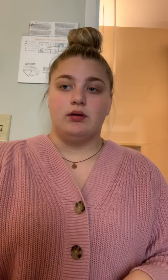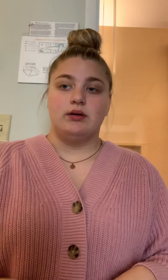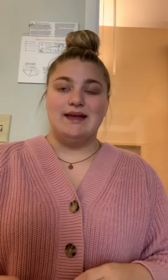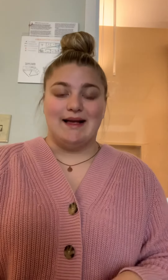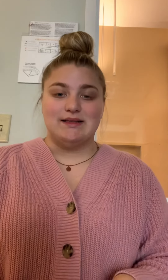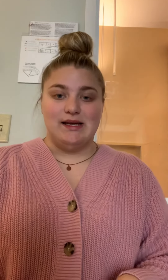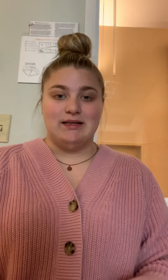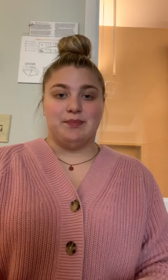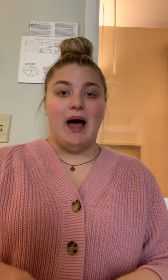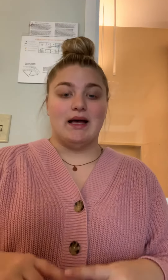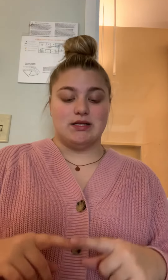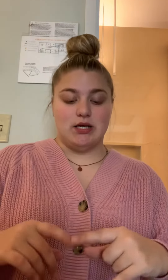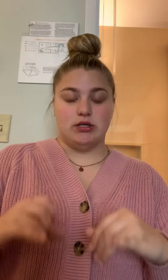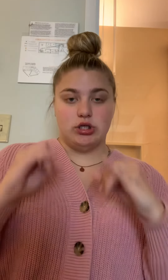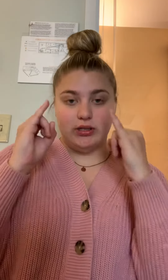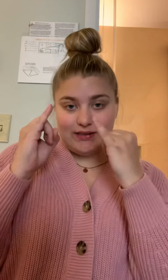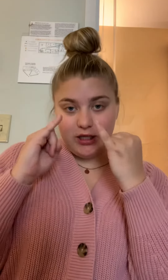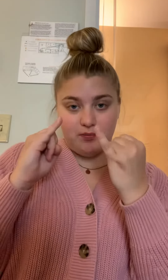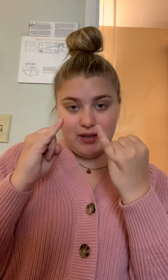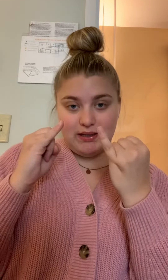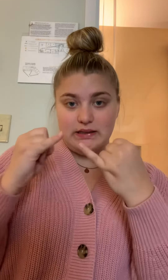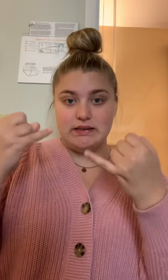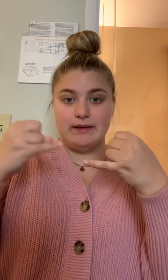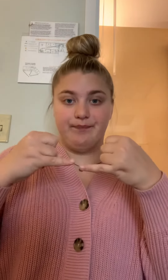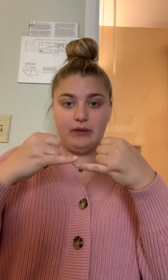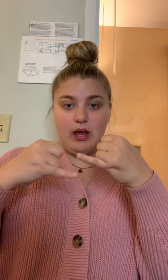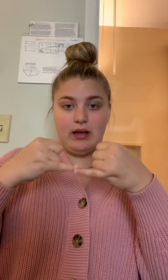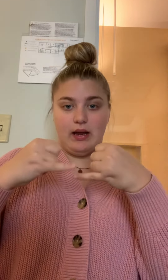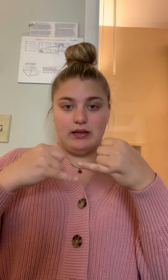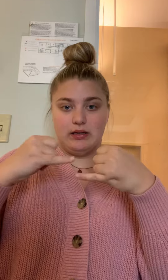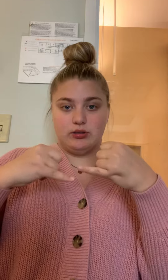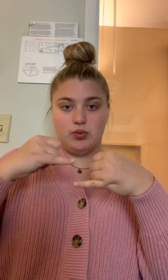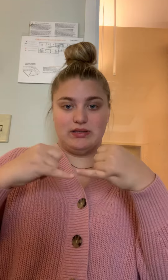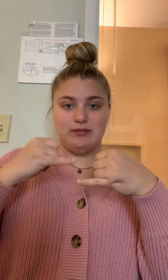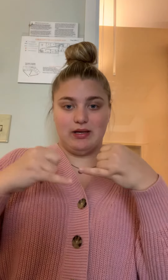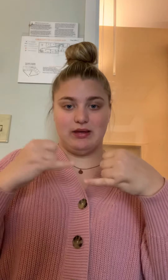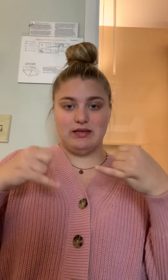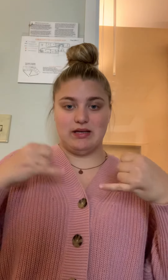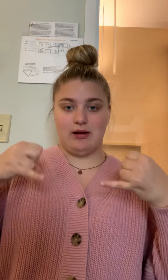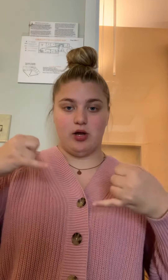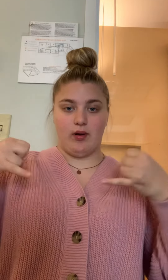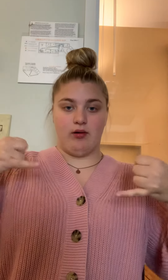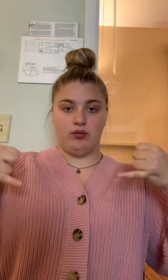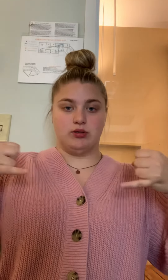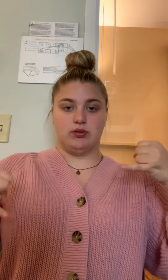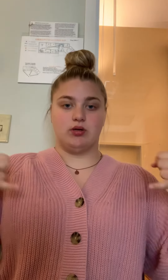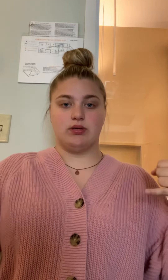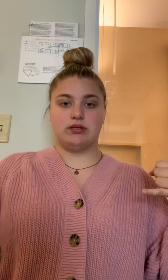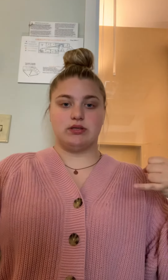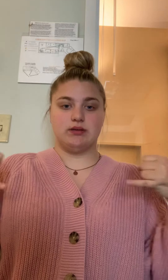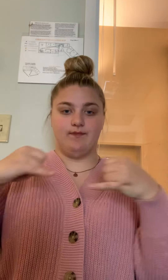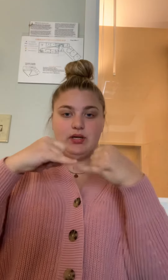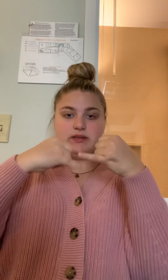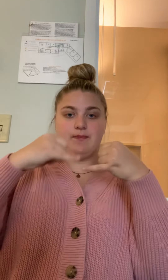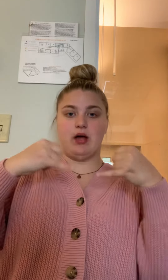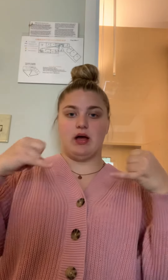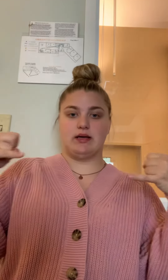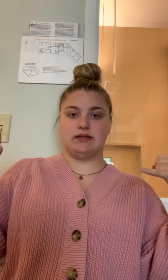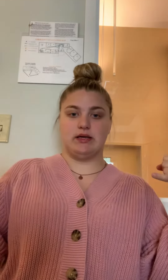Next is pasta. So you're going to take your pinkies and kind of twist them like this and go outwards with the twists. That's pasta.